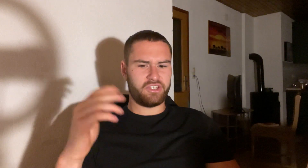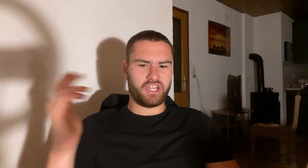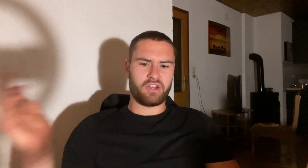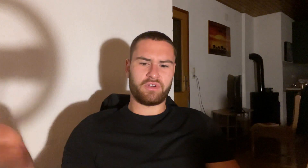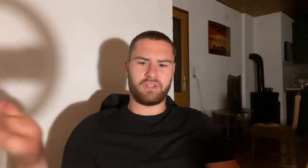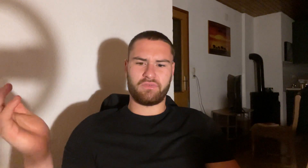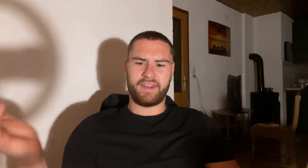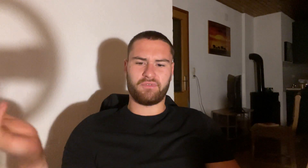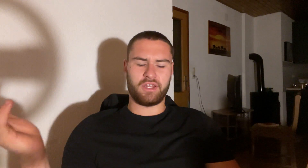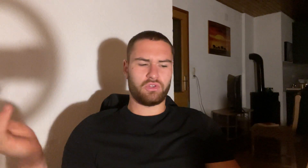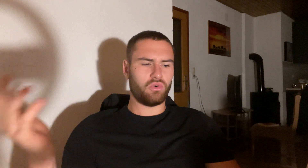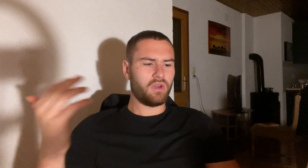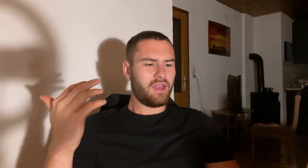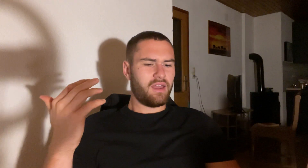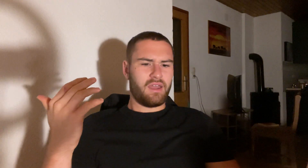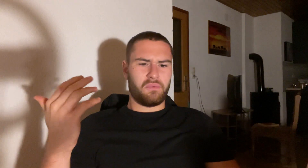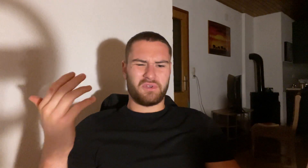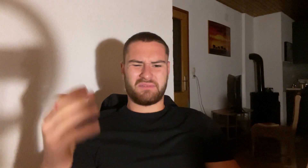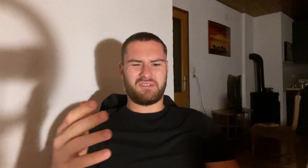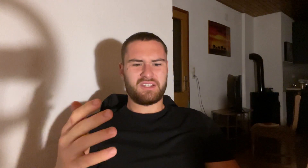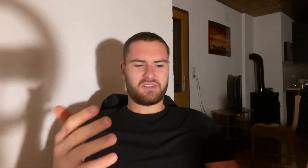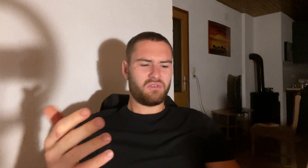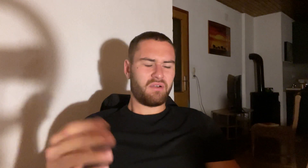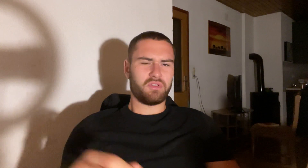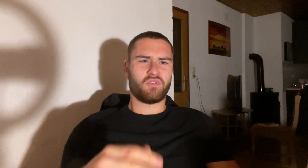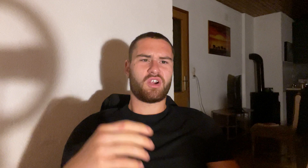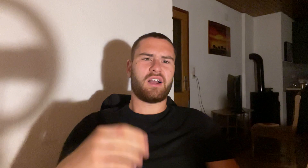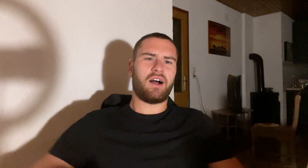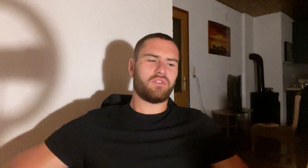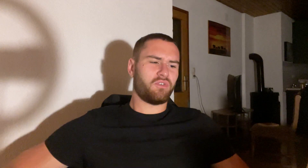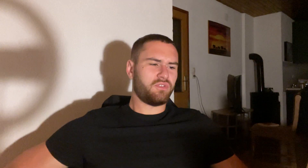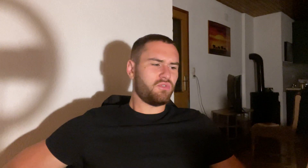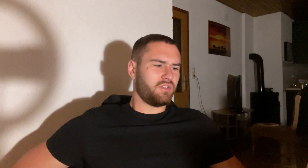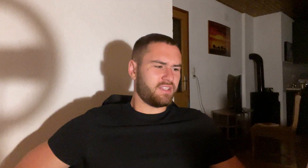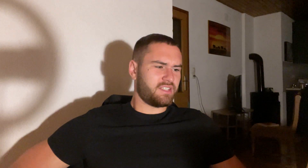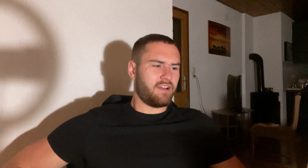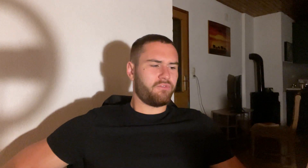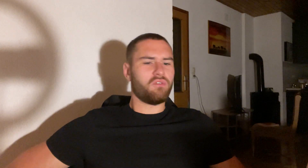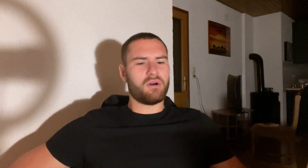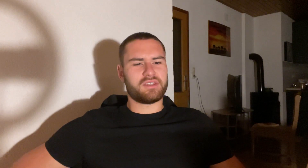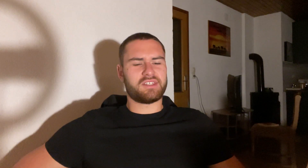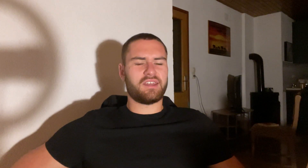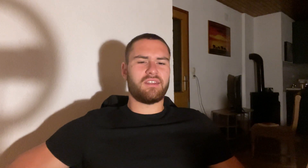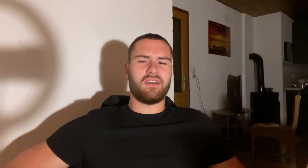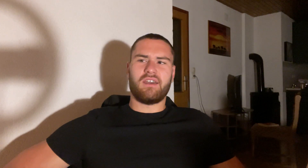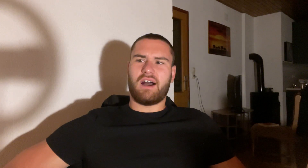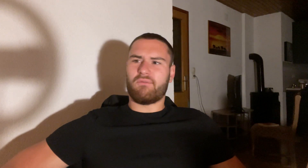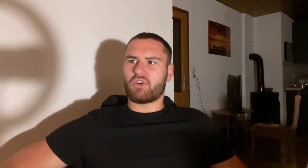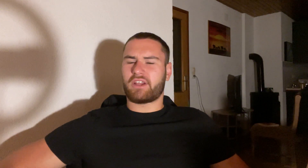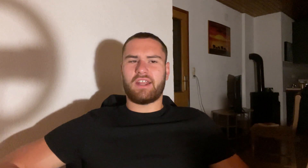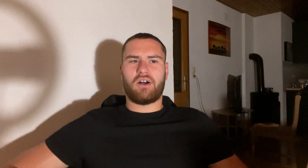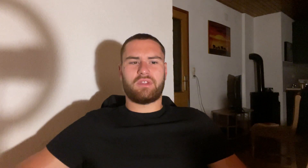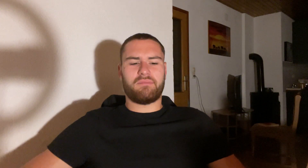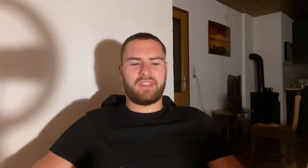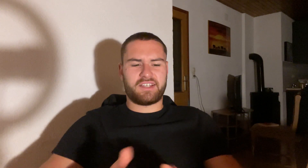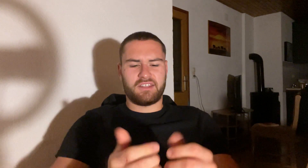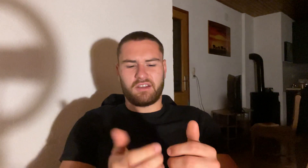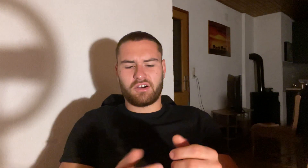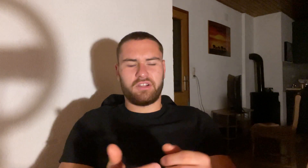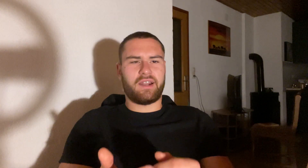January 2022 was just you know I would work out and would do all that stuff a few months in I'm working out I'm texting the girl that